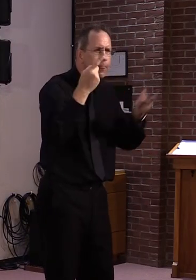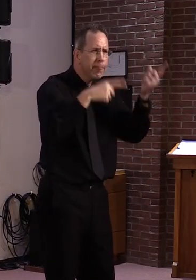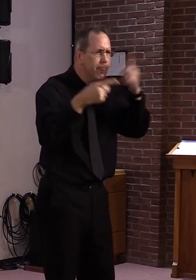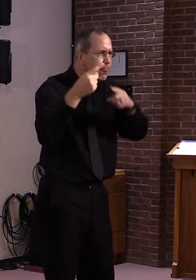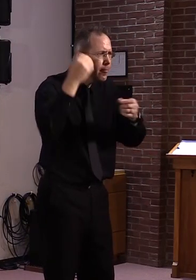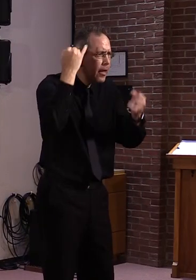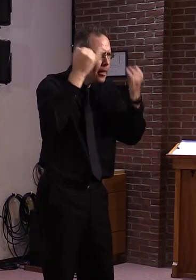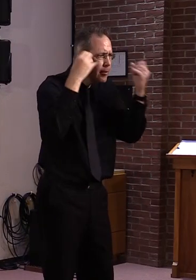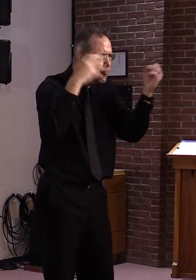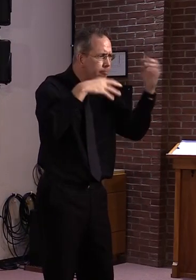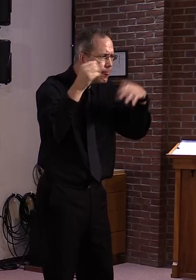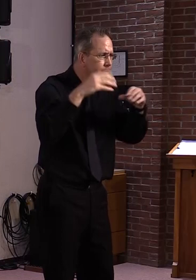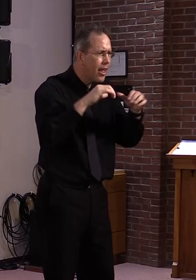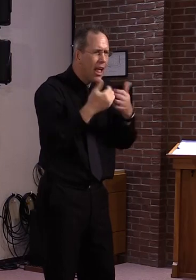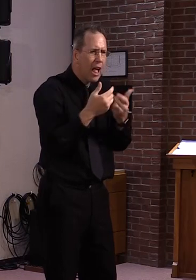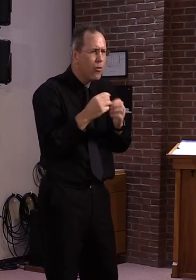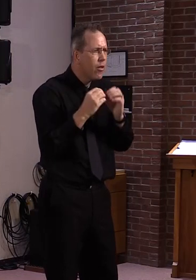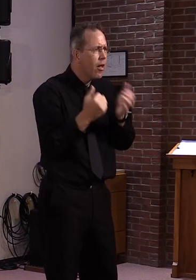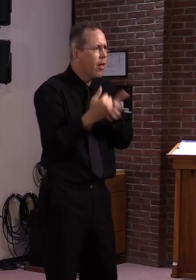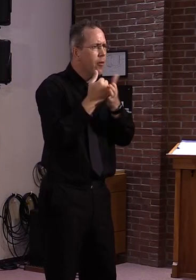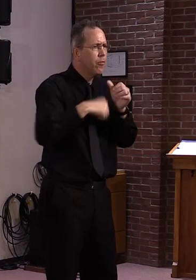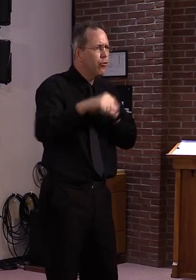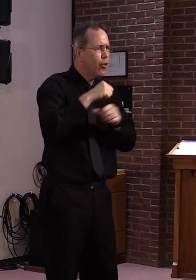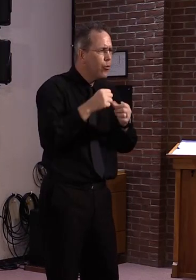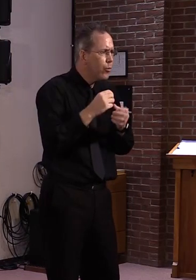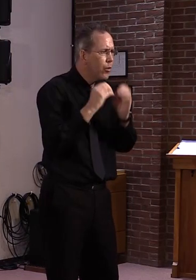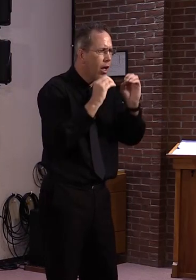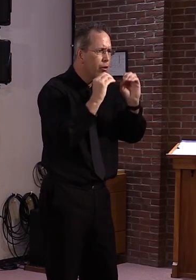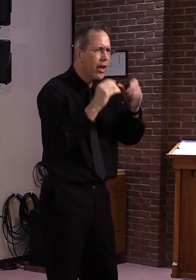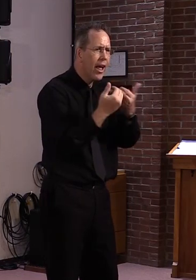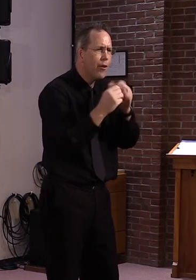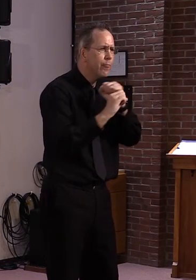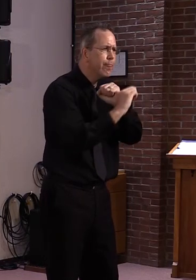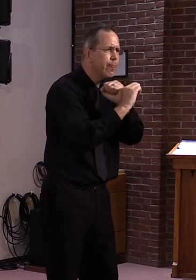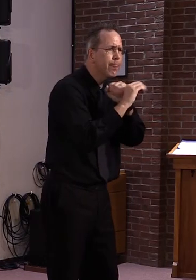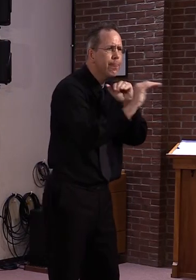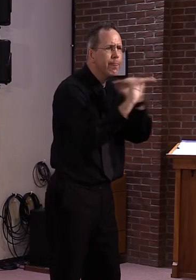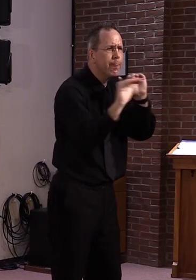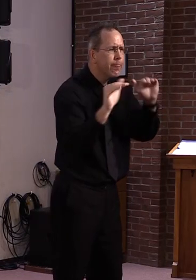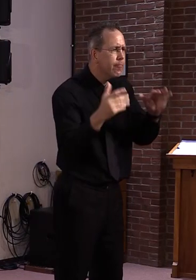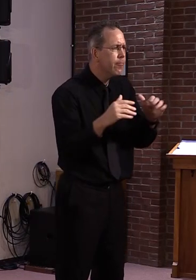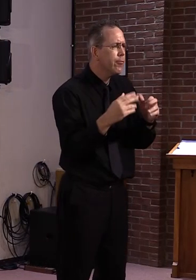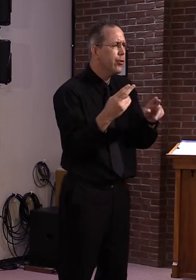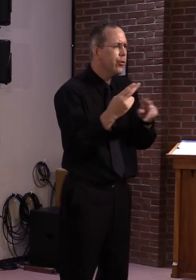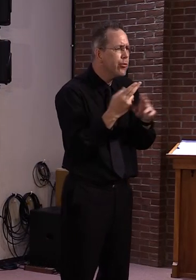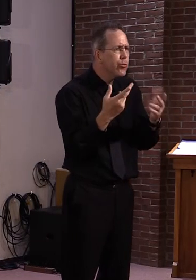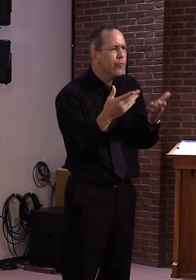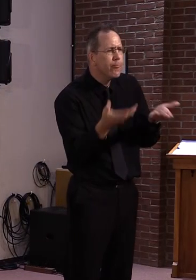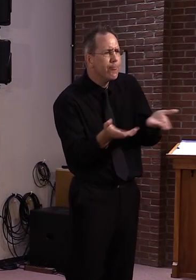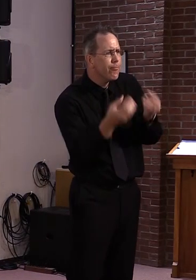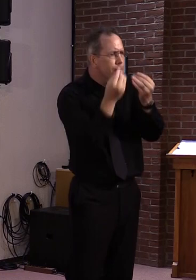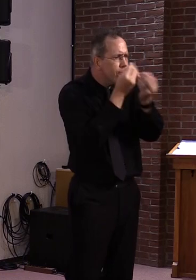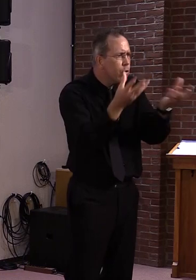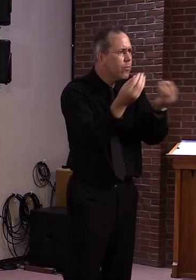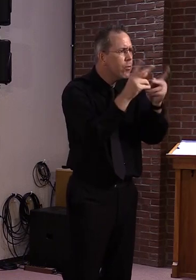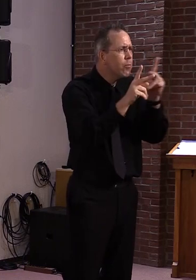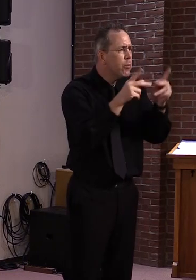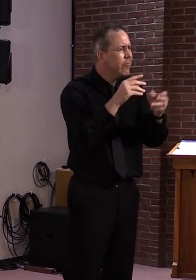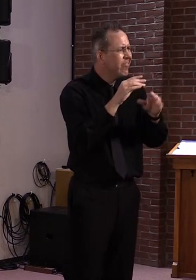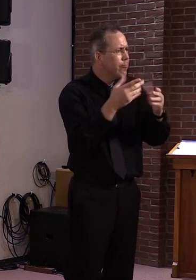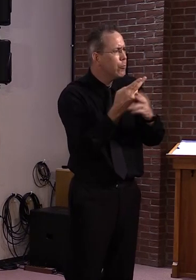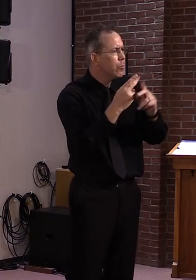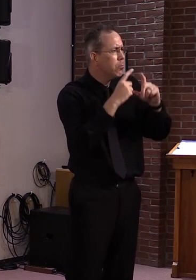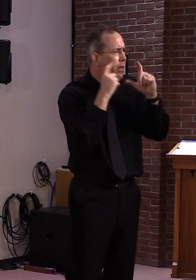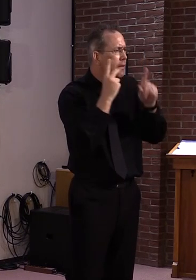us put this program together and then rolling it out in the next few days. And